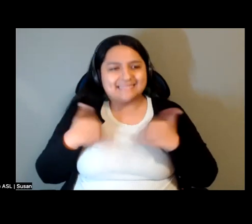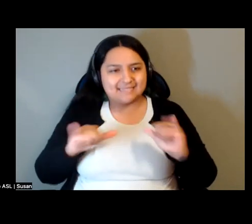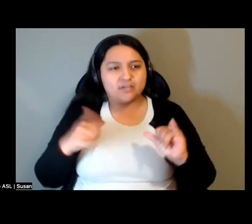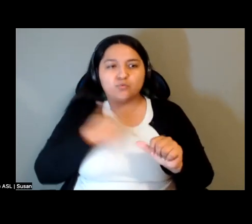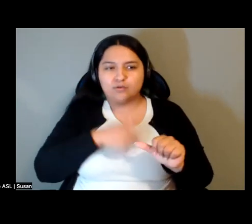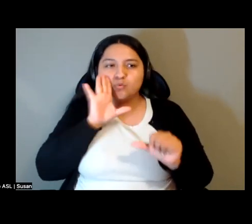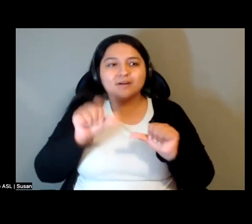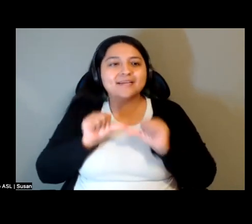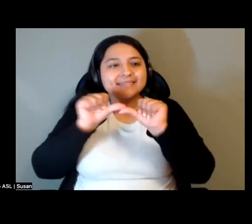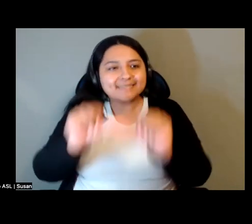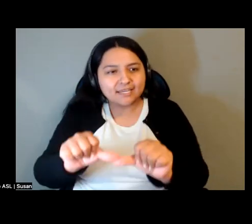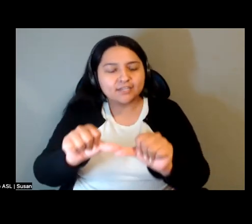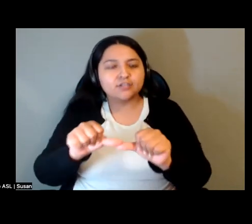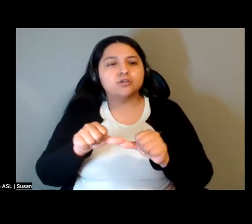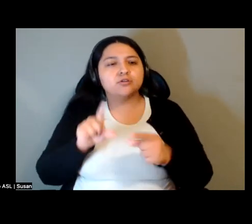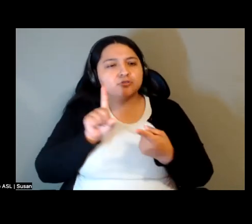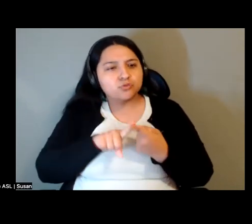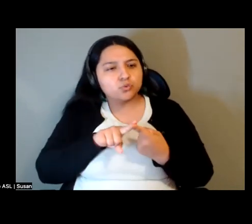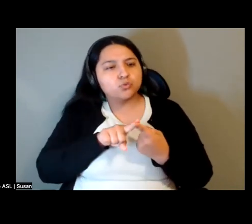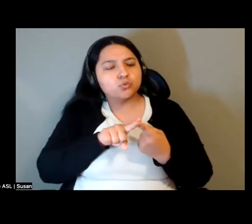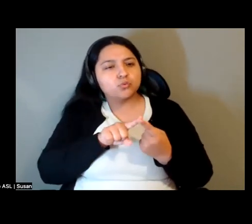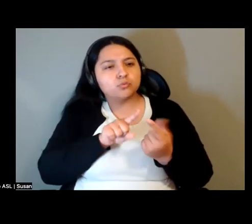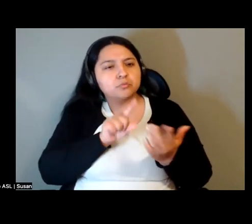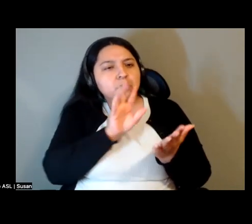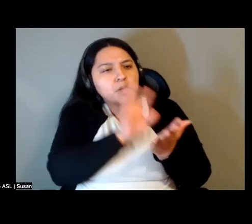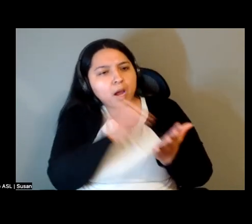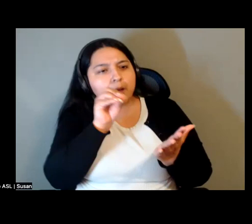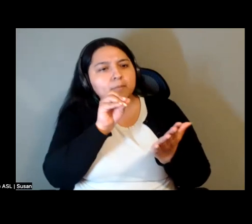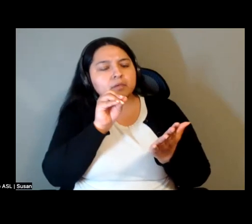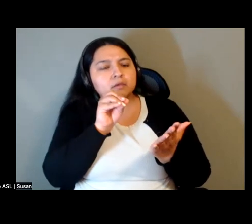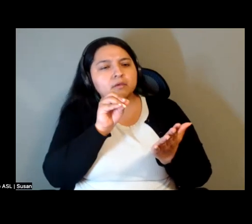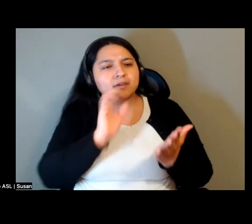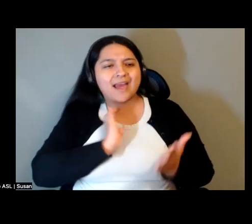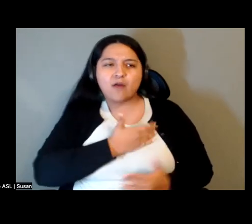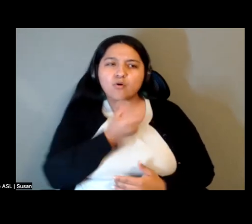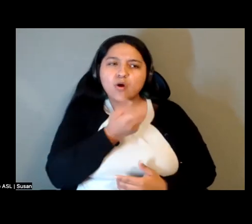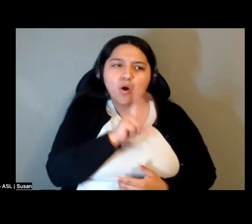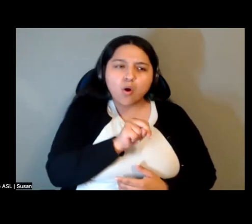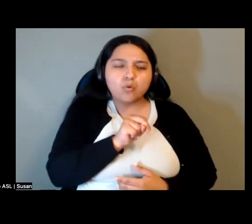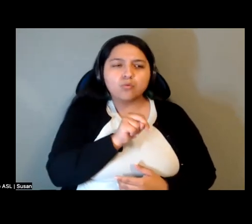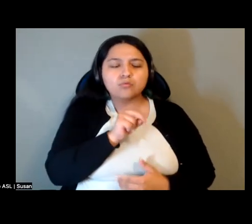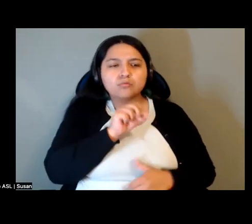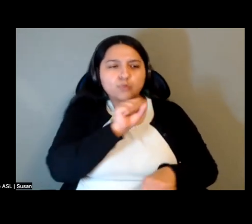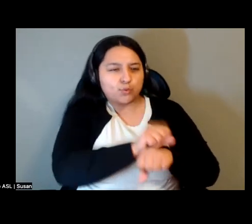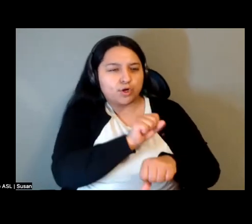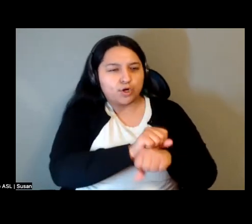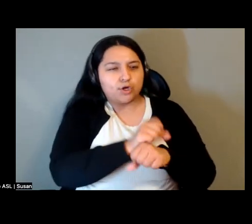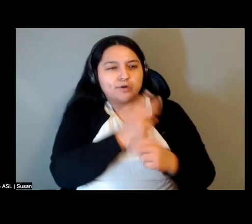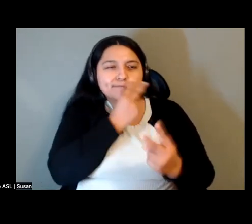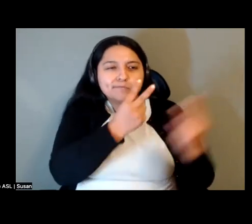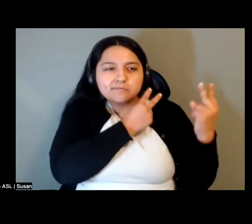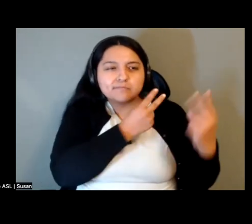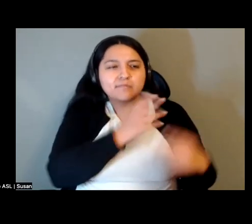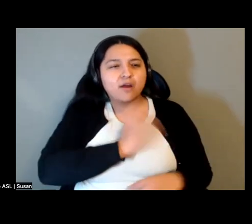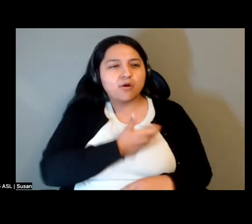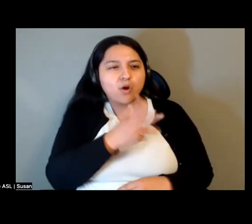examples and practices that emerge from our own work, our own struggle. That includes learning from the